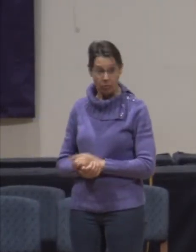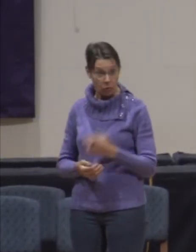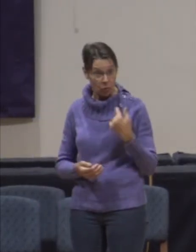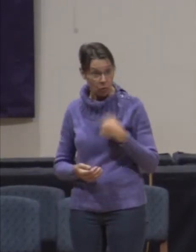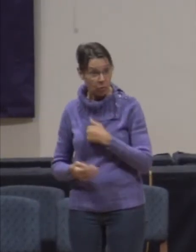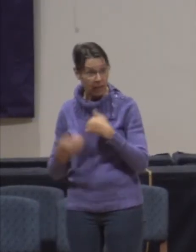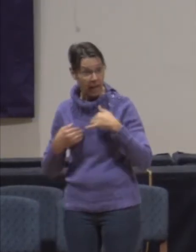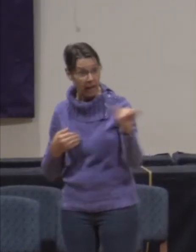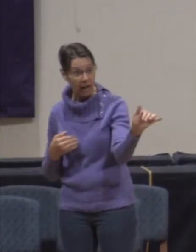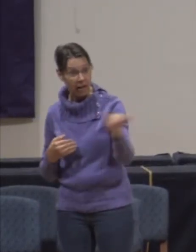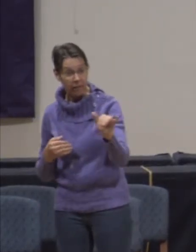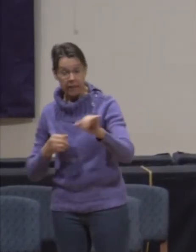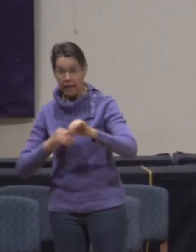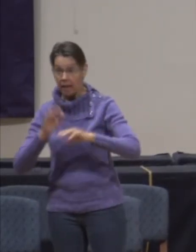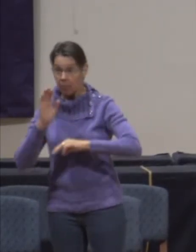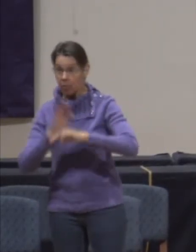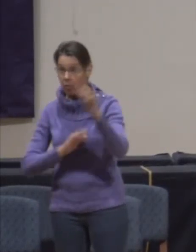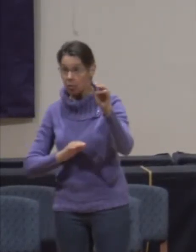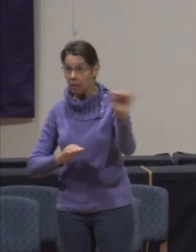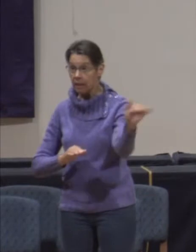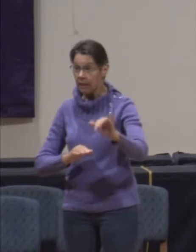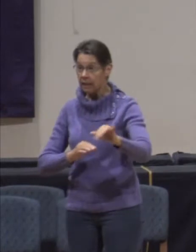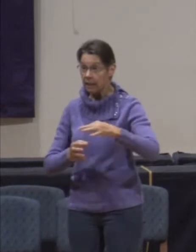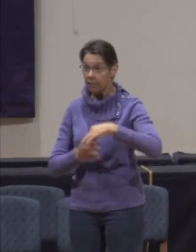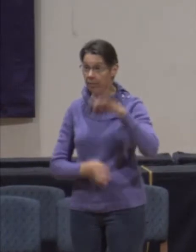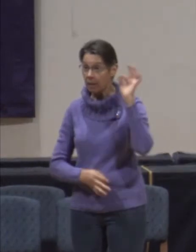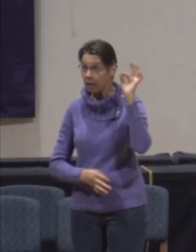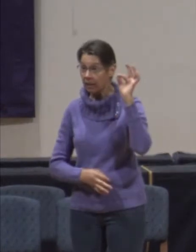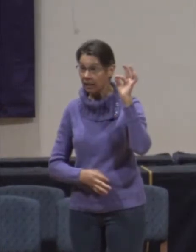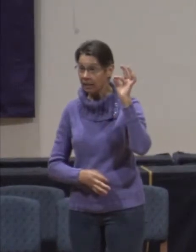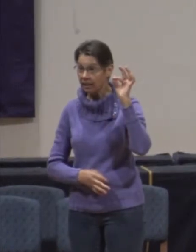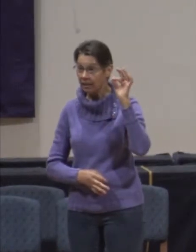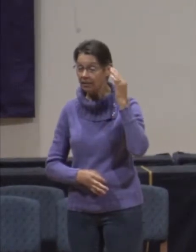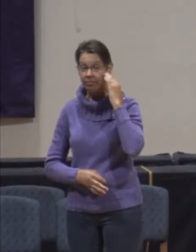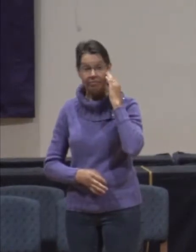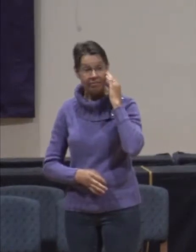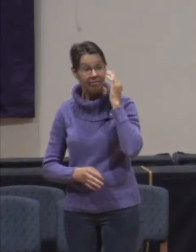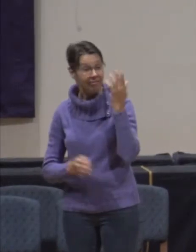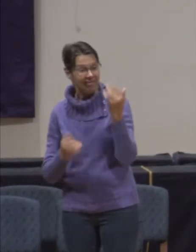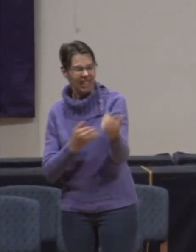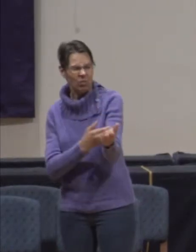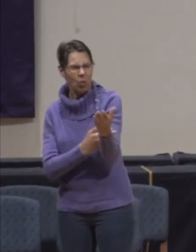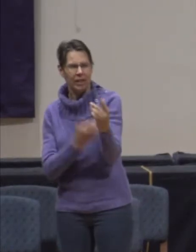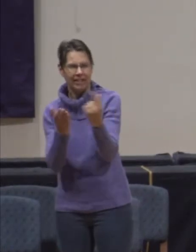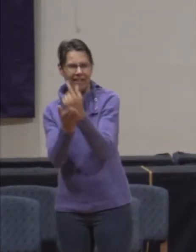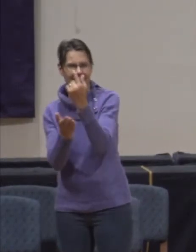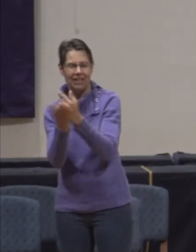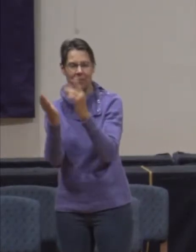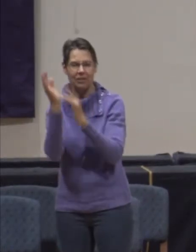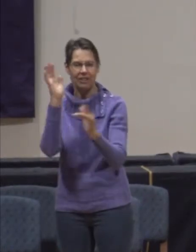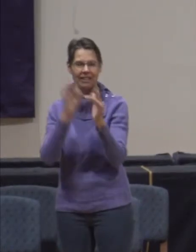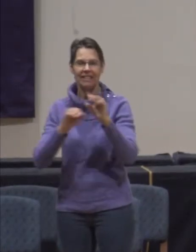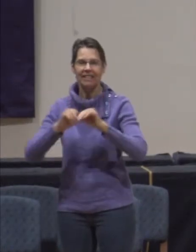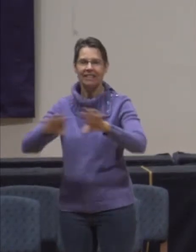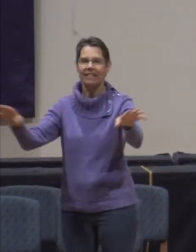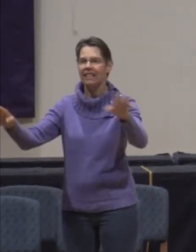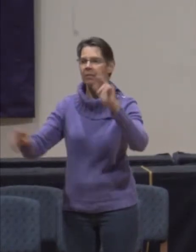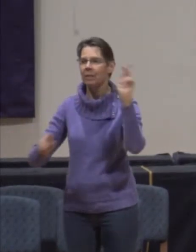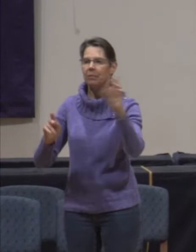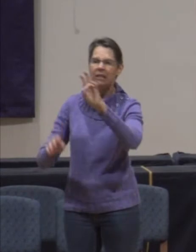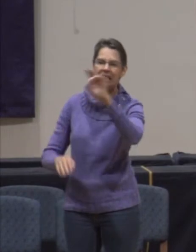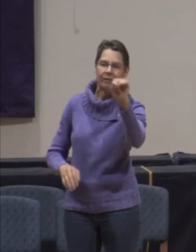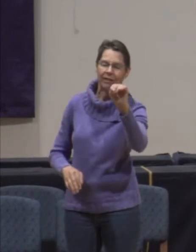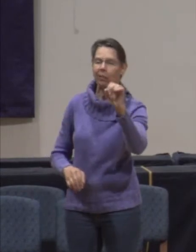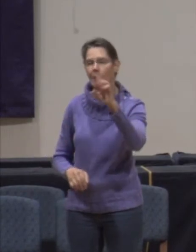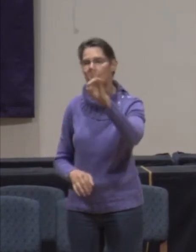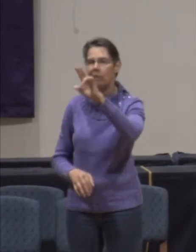from the gospel reading. Sends the 70 out or the 72 depending on the interpretation that you read. He sends them out two by two. And do you know